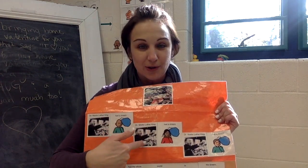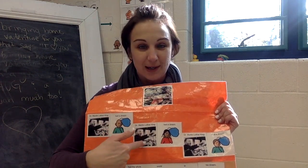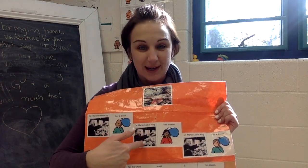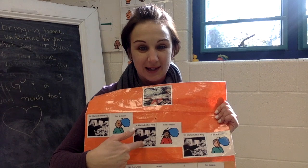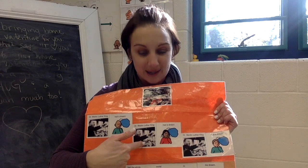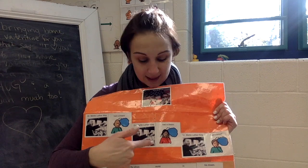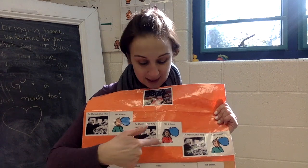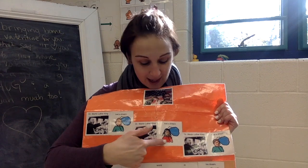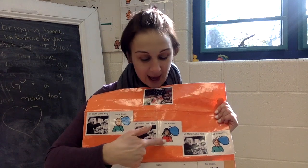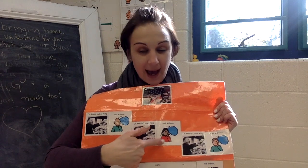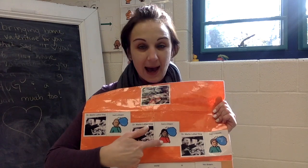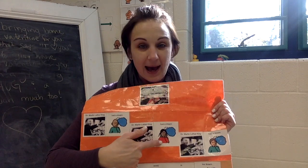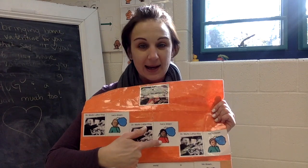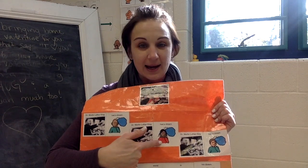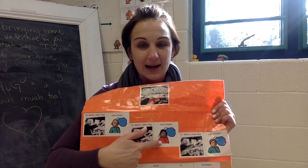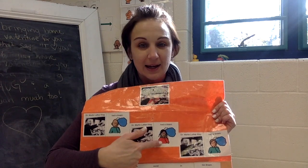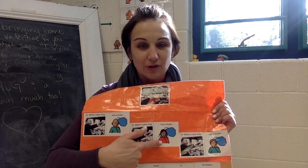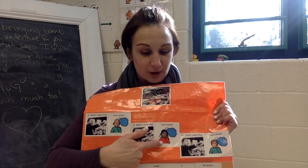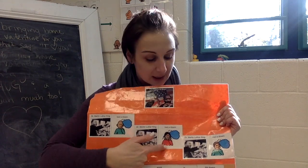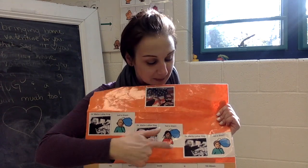King had a dream.